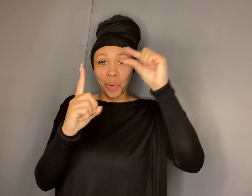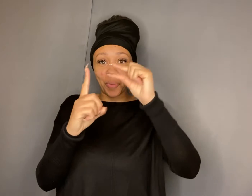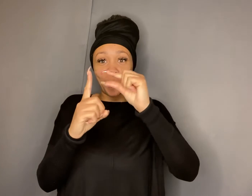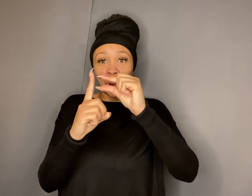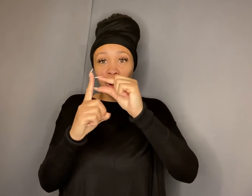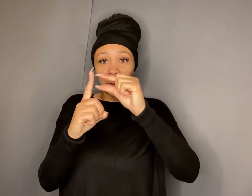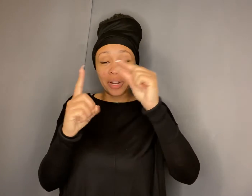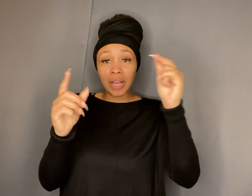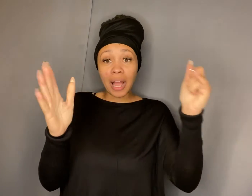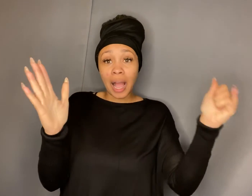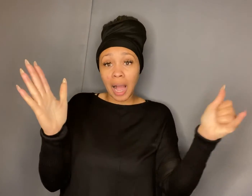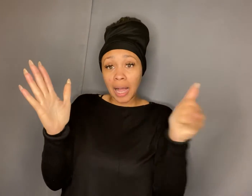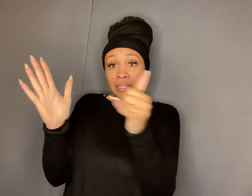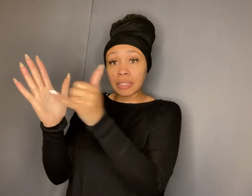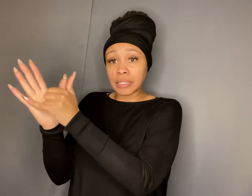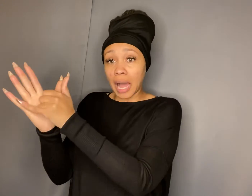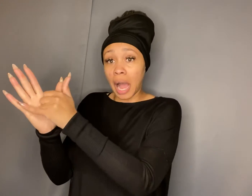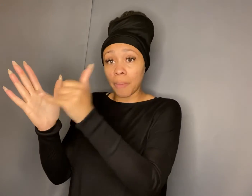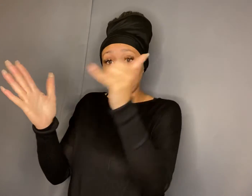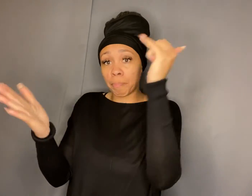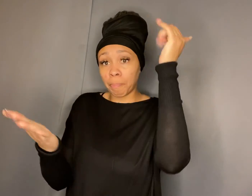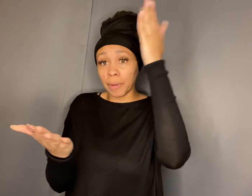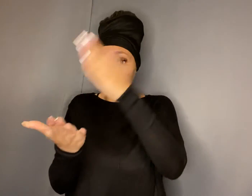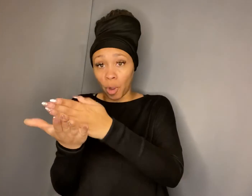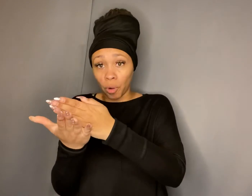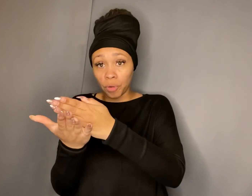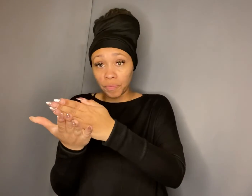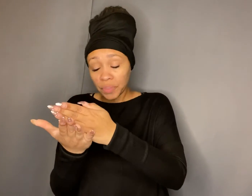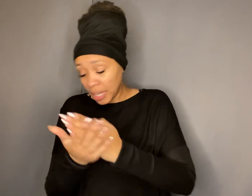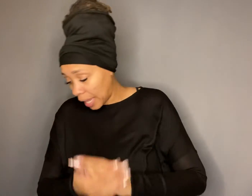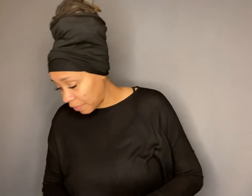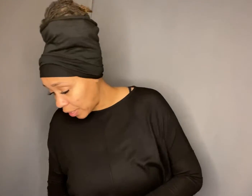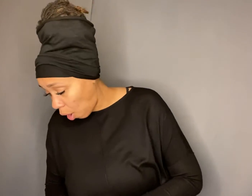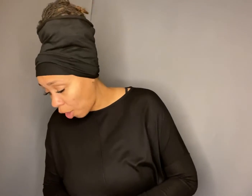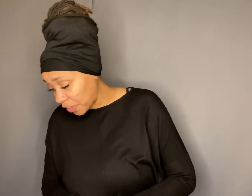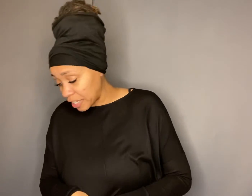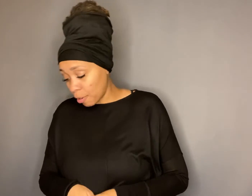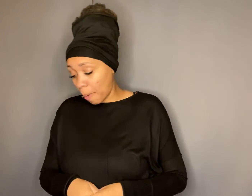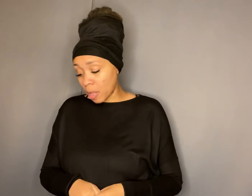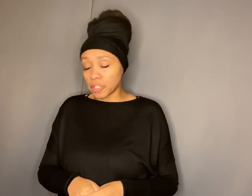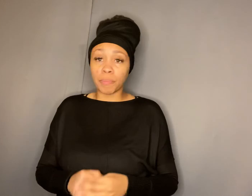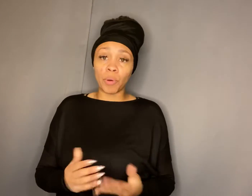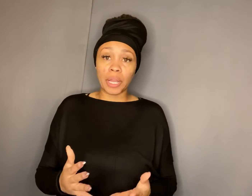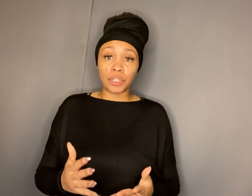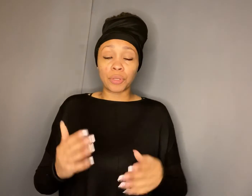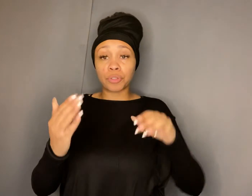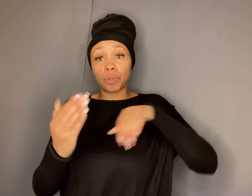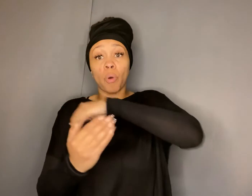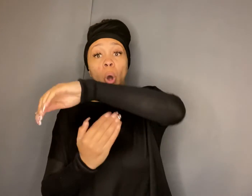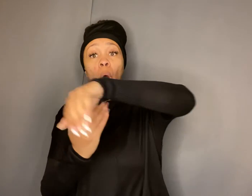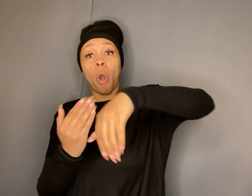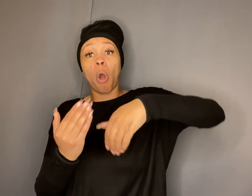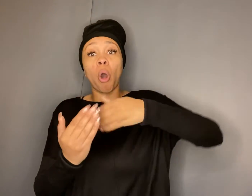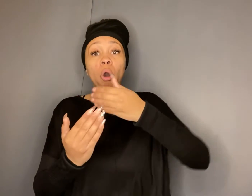word your word and then all things are possible in you so all